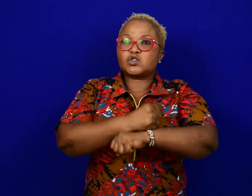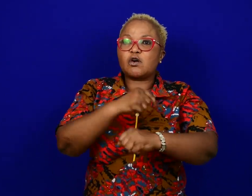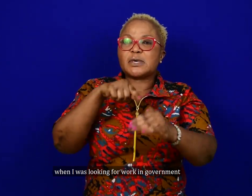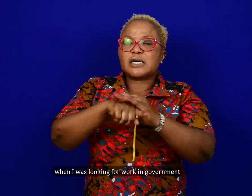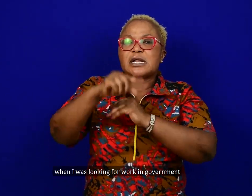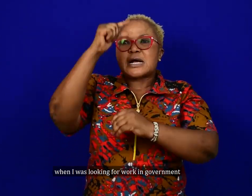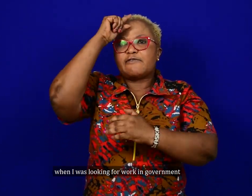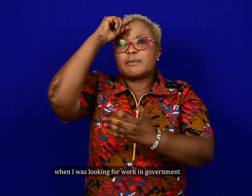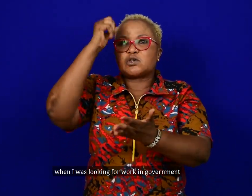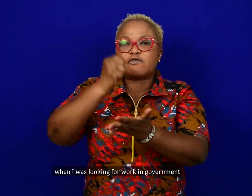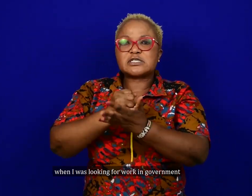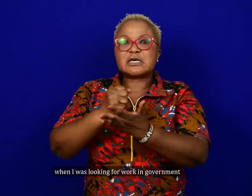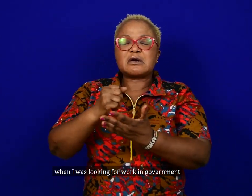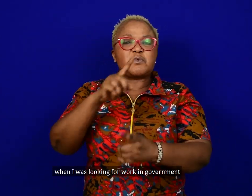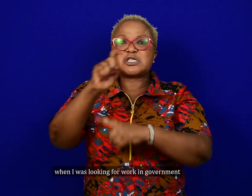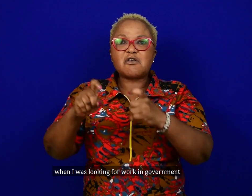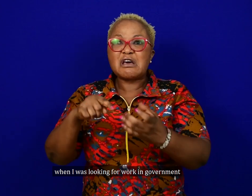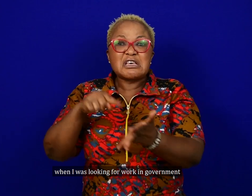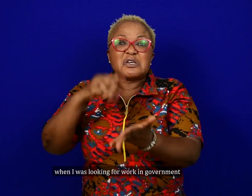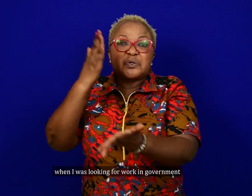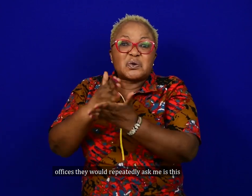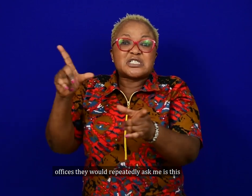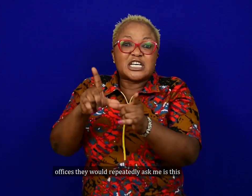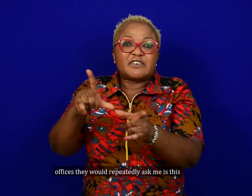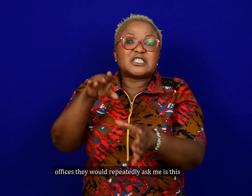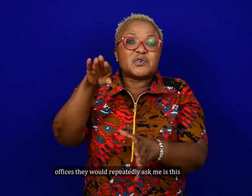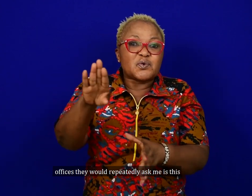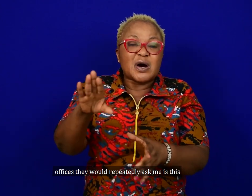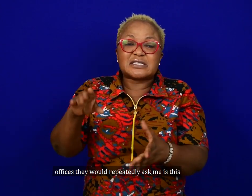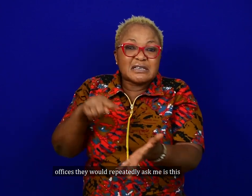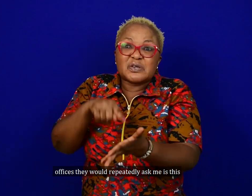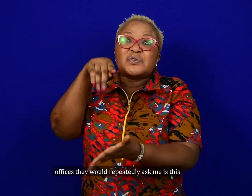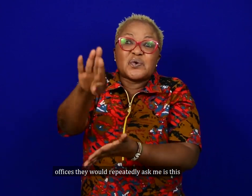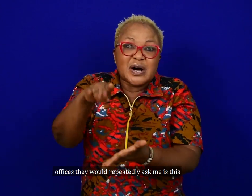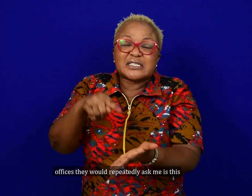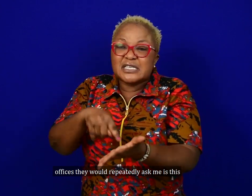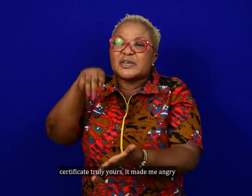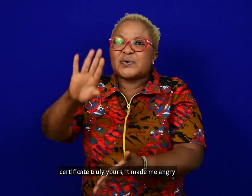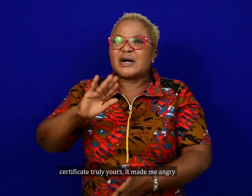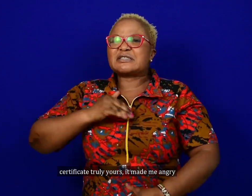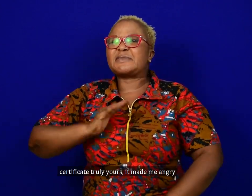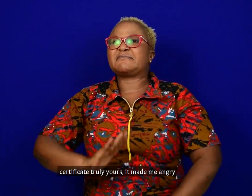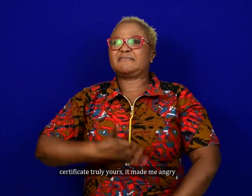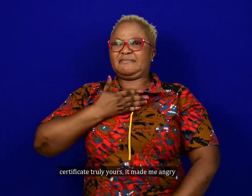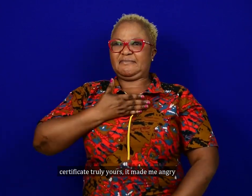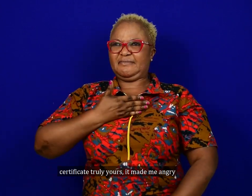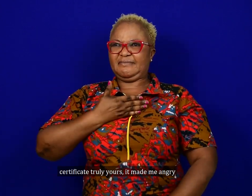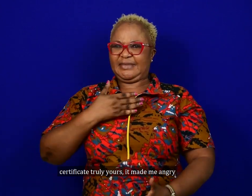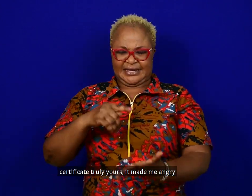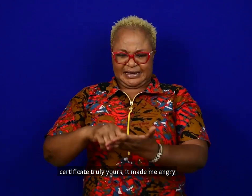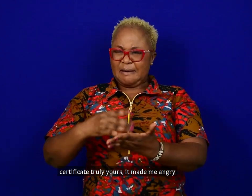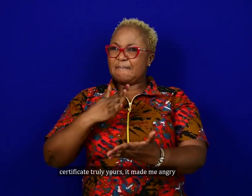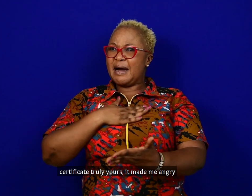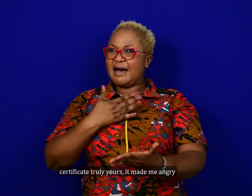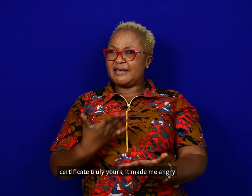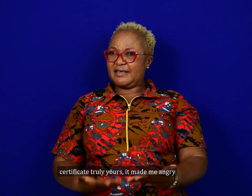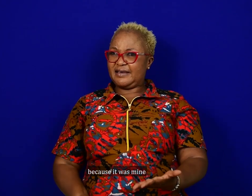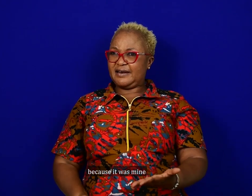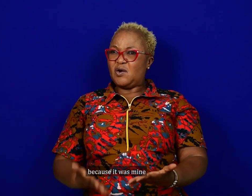When I was looking for work in the government offices, would repeatedly ask me, is this certificate true yours? It made me angry, because it